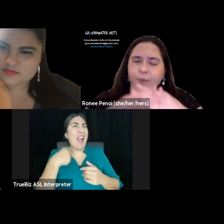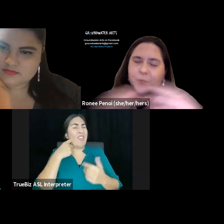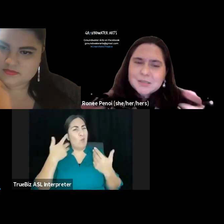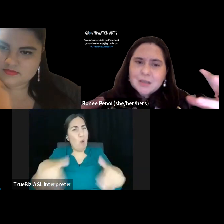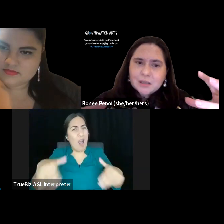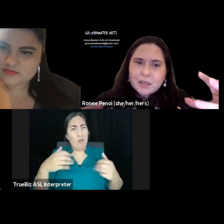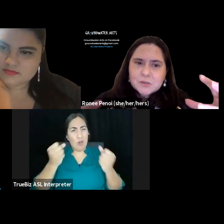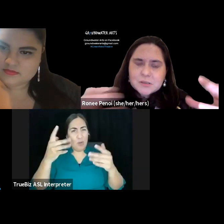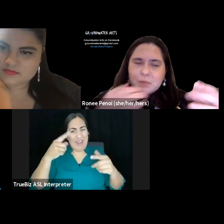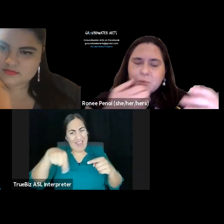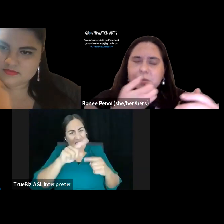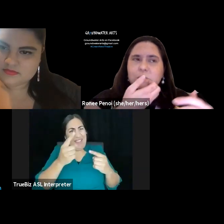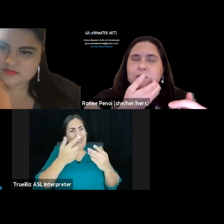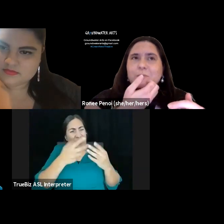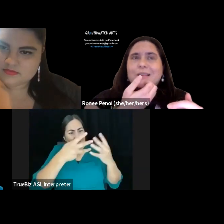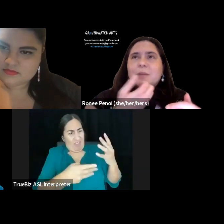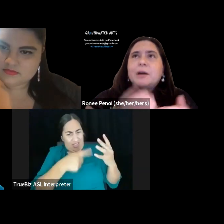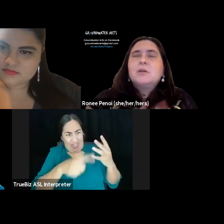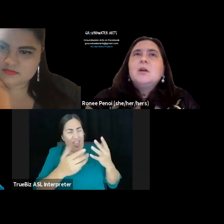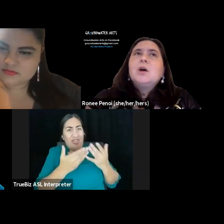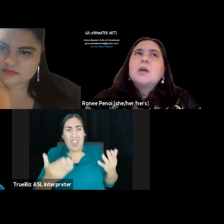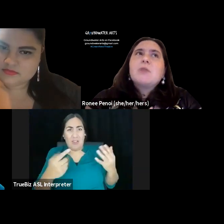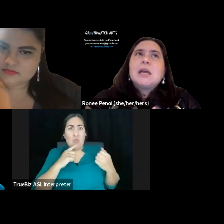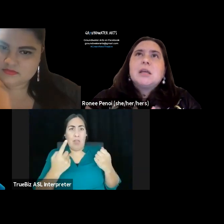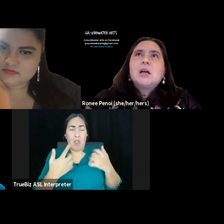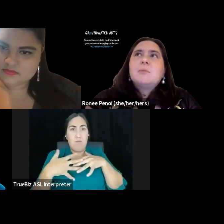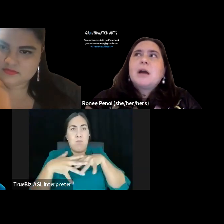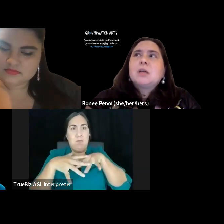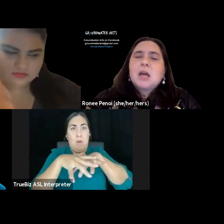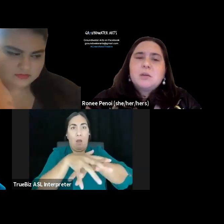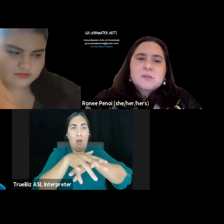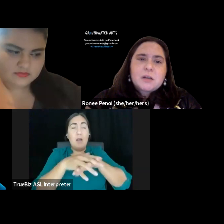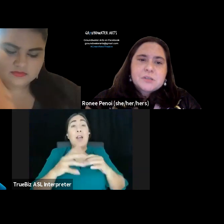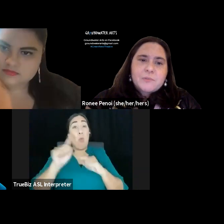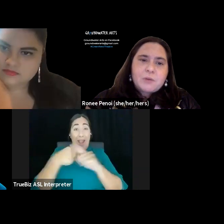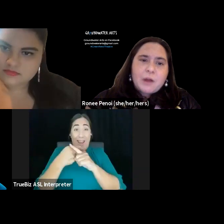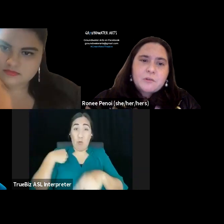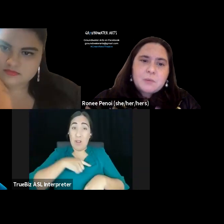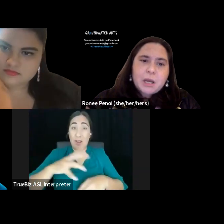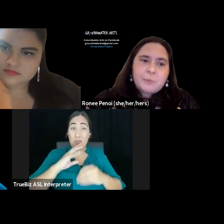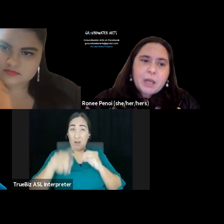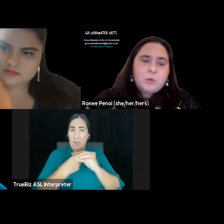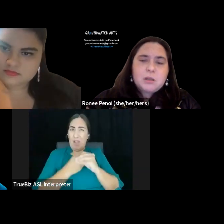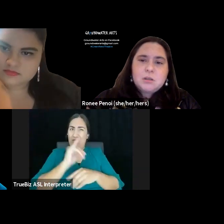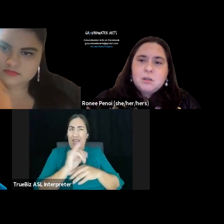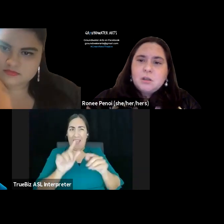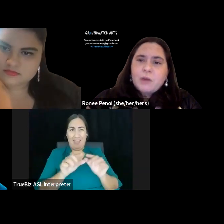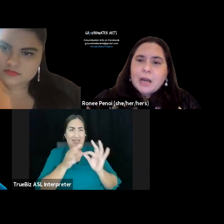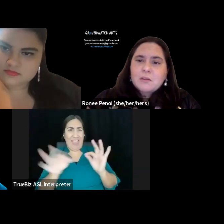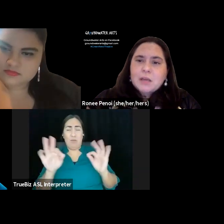when we see that language, sustainable resources, we think about, okay, great. Um, how can I recycle something rather than buy plywood right out of the gate,